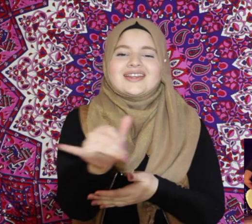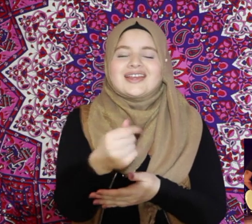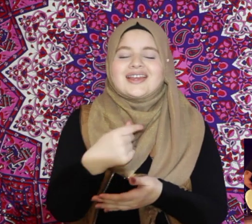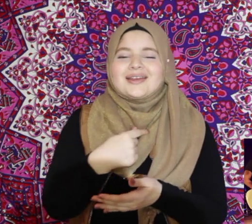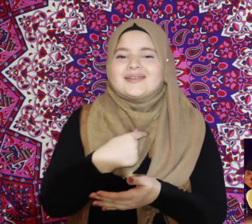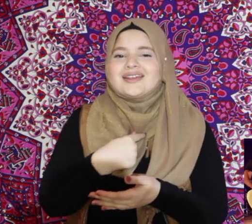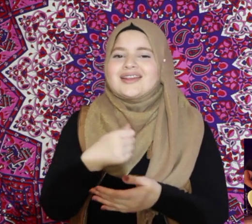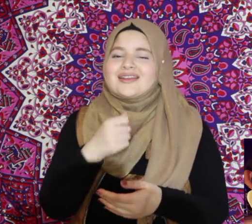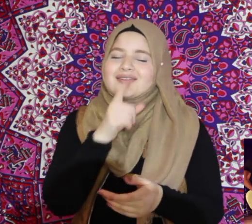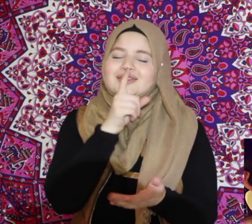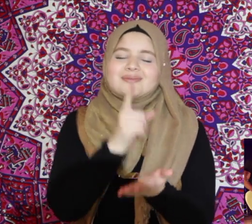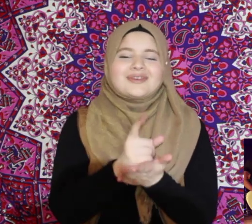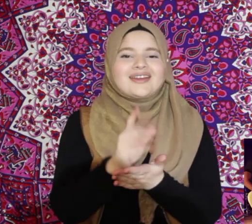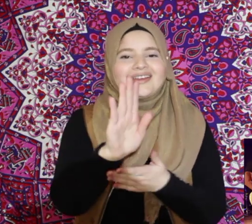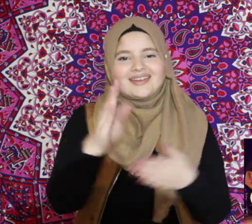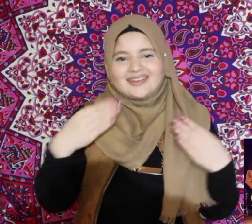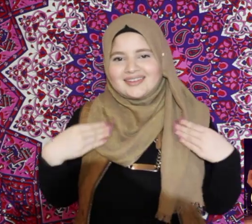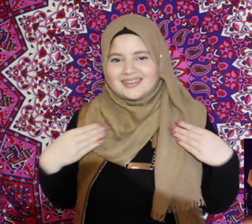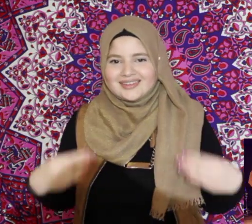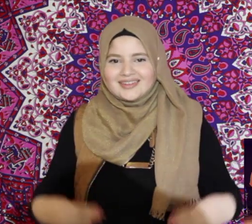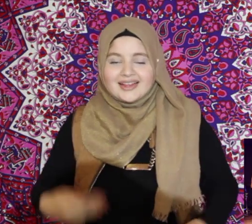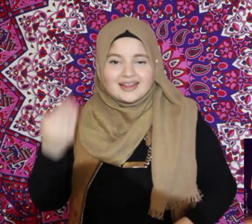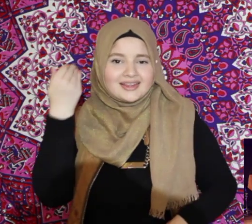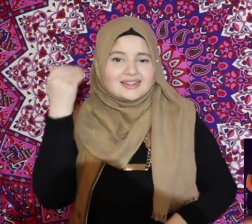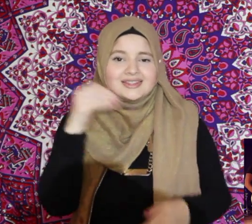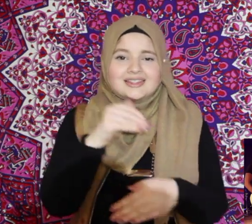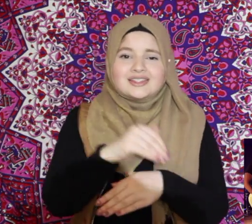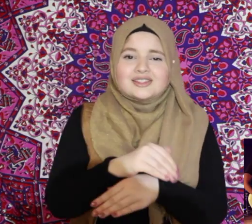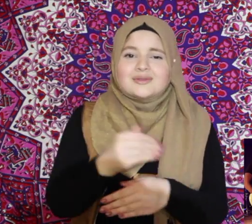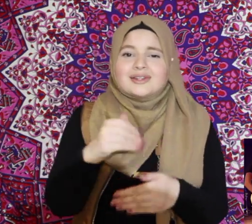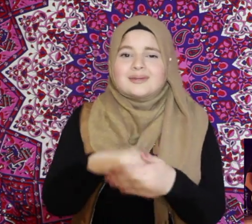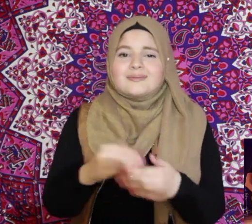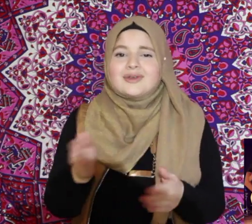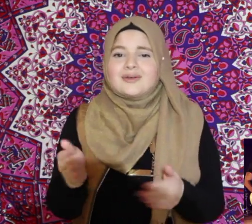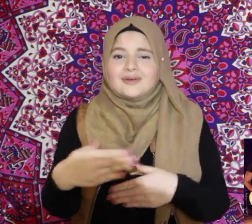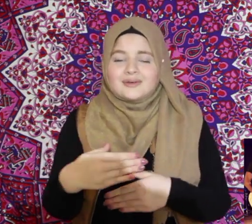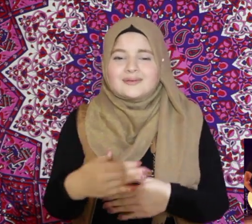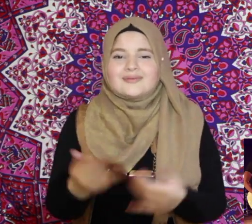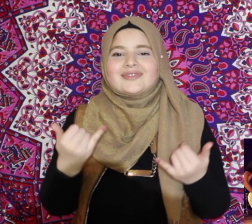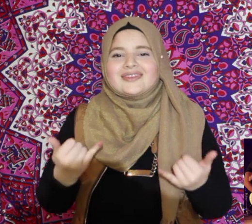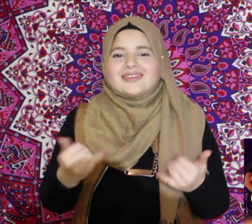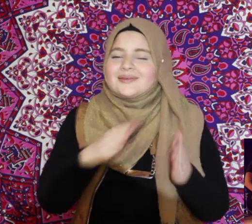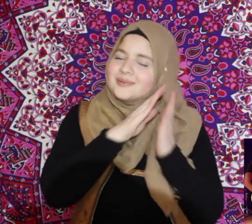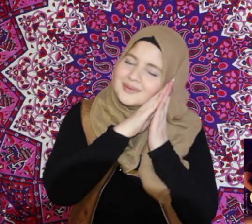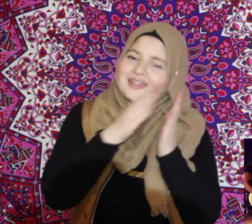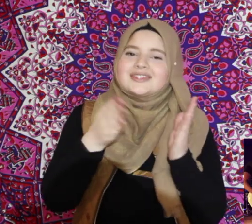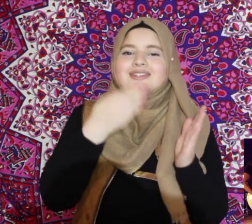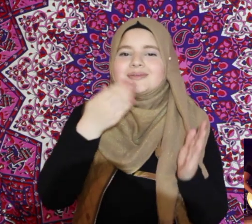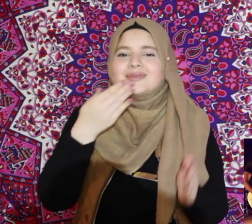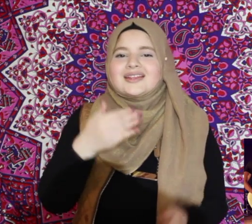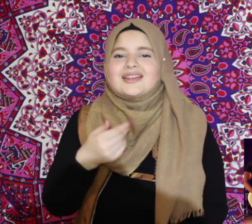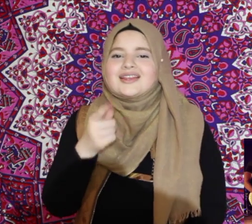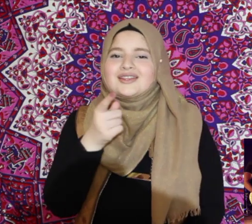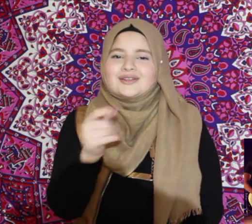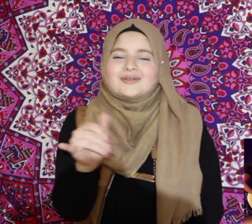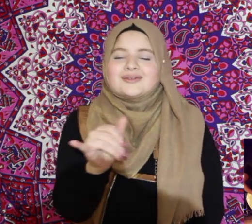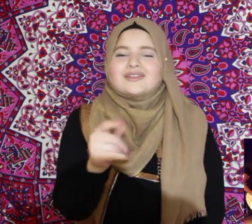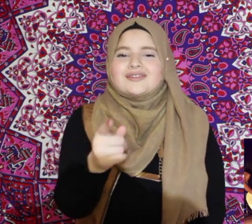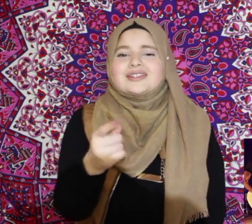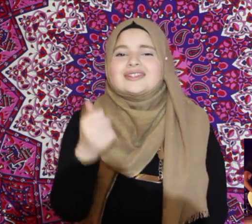I'm in love with your body And last night you were in my room And now I bet you smell like you Every day